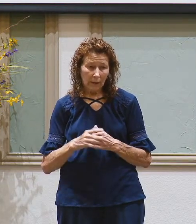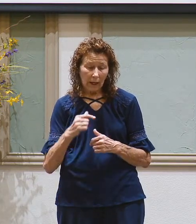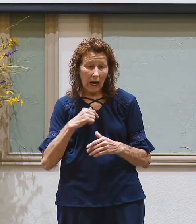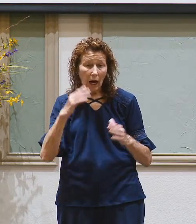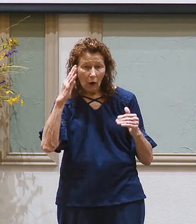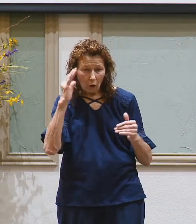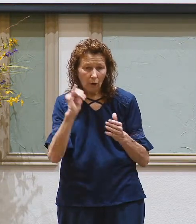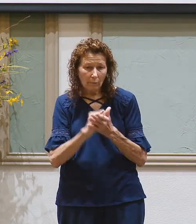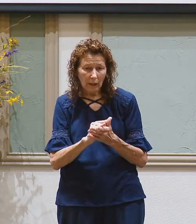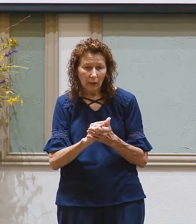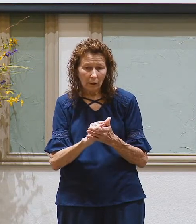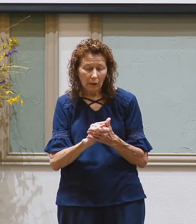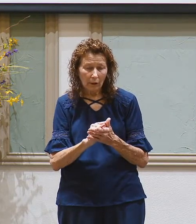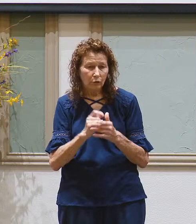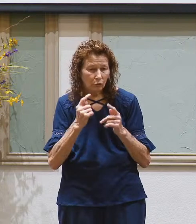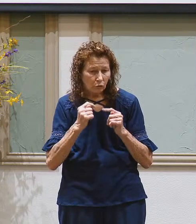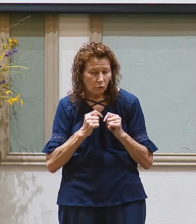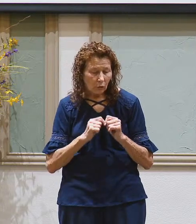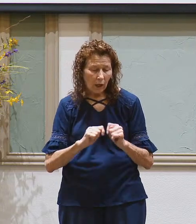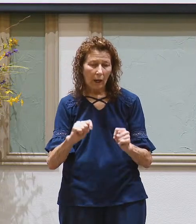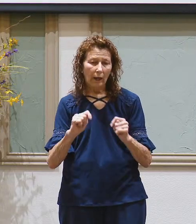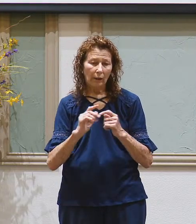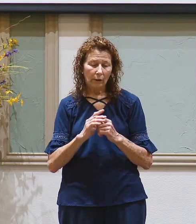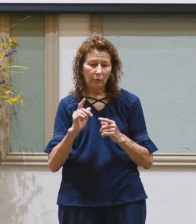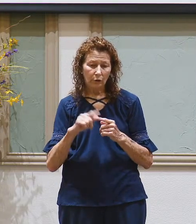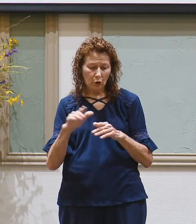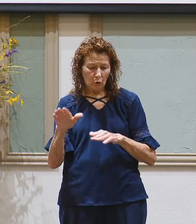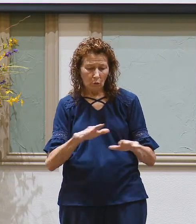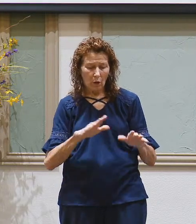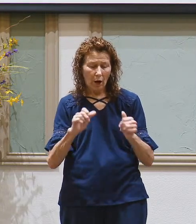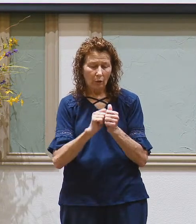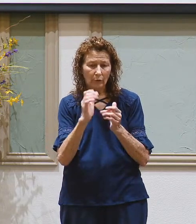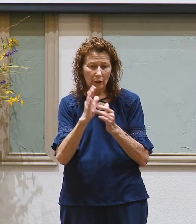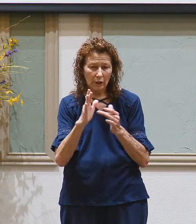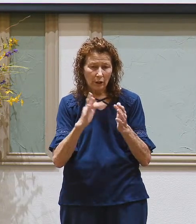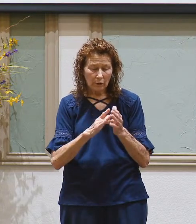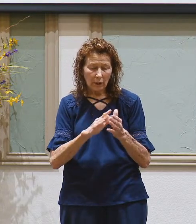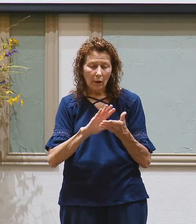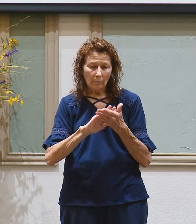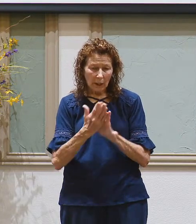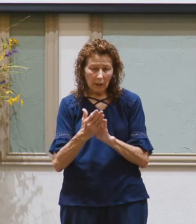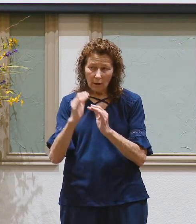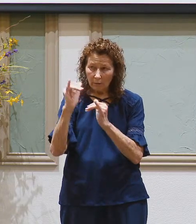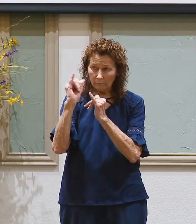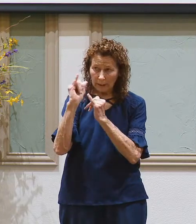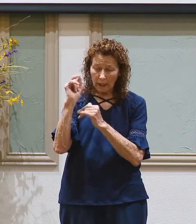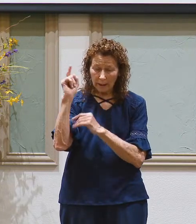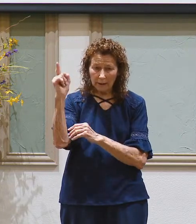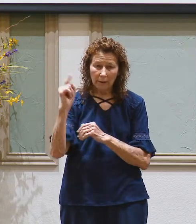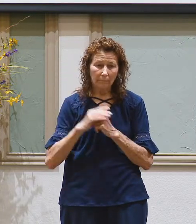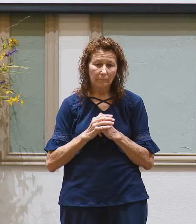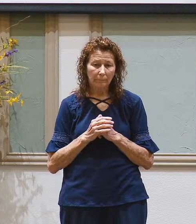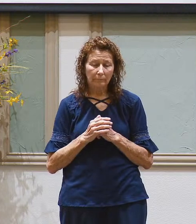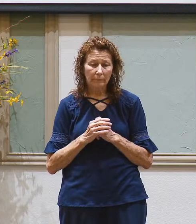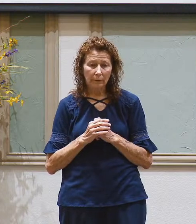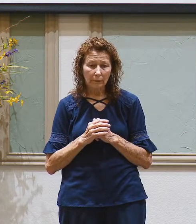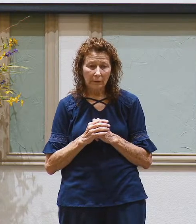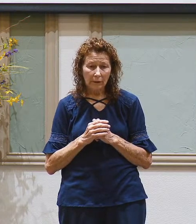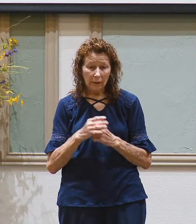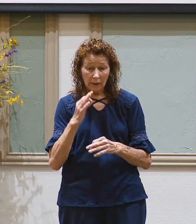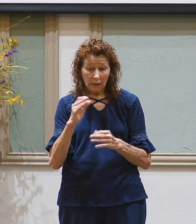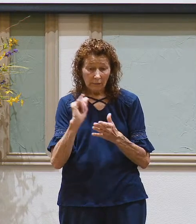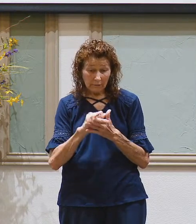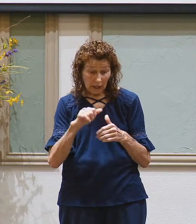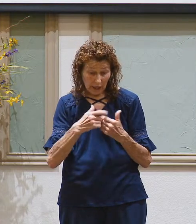I hope that you are striving to walk with him and become like him if